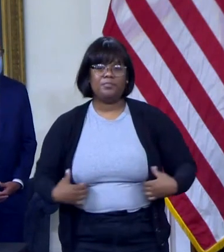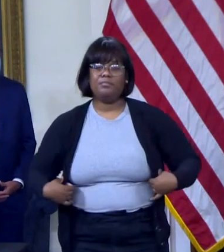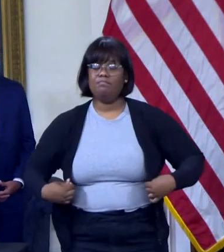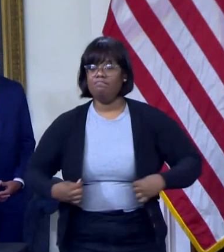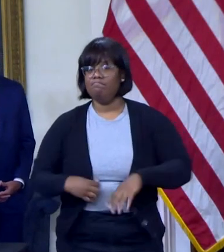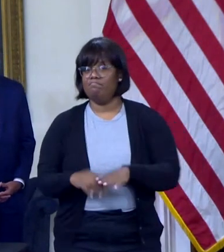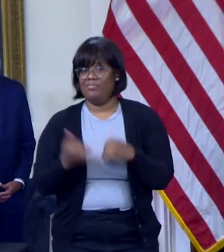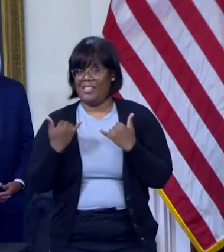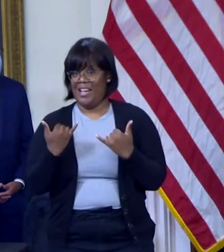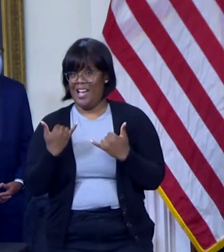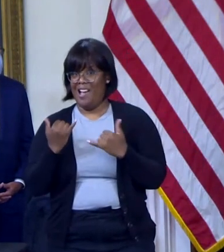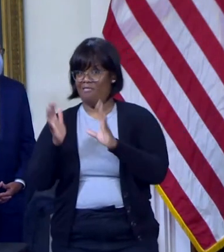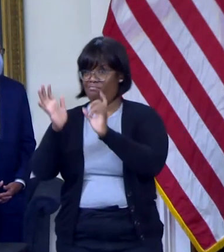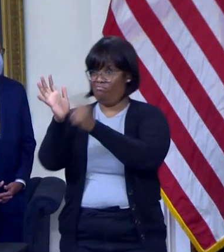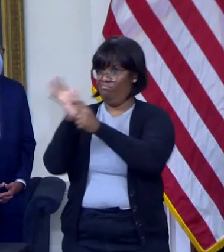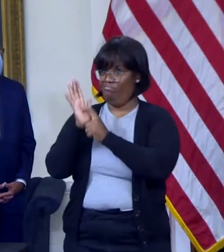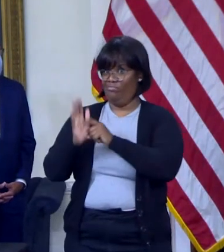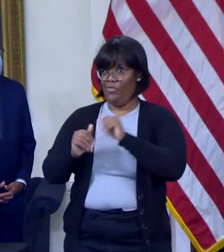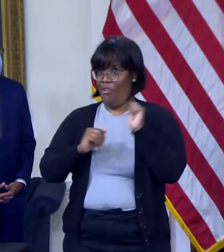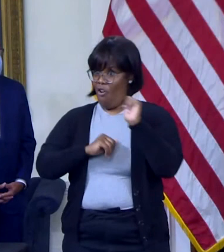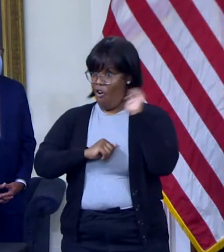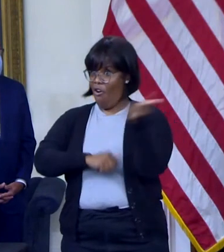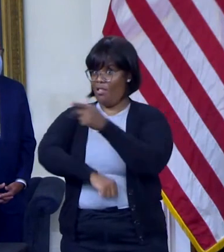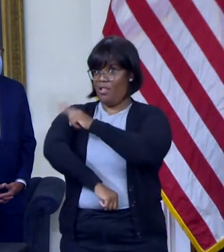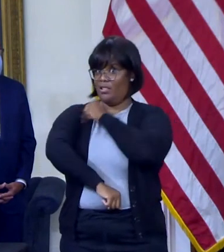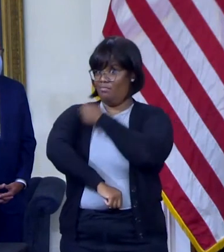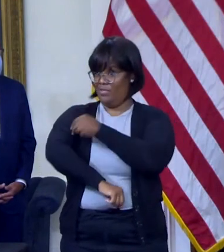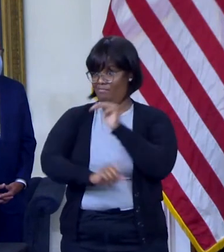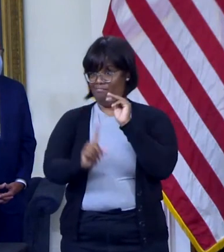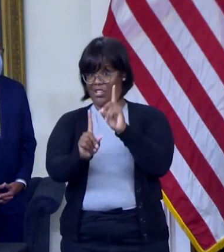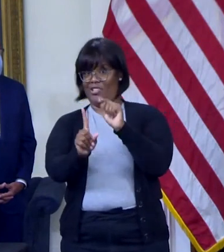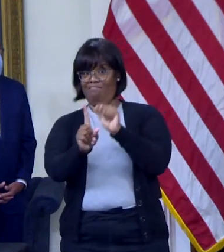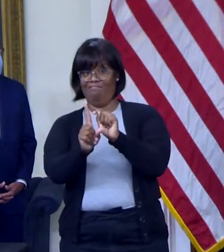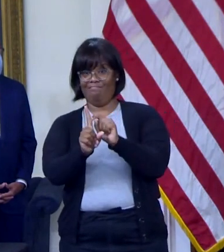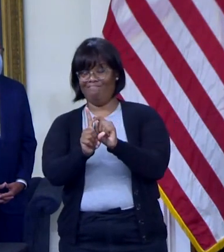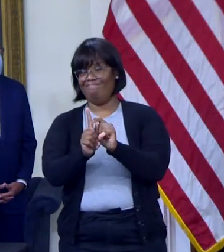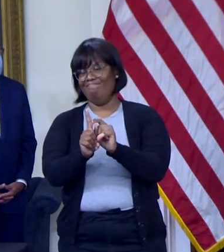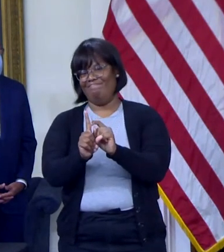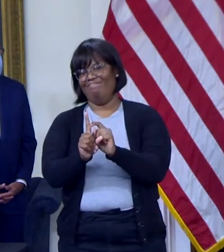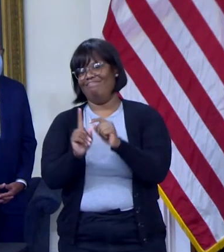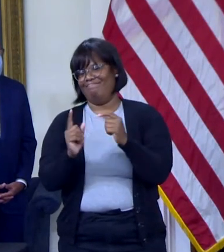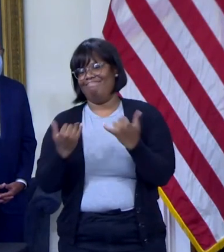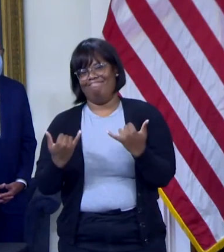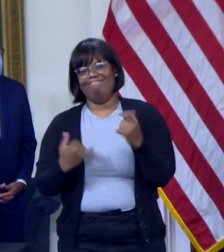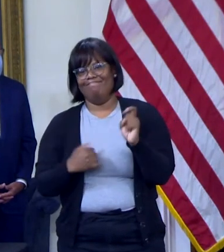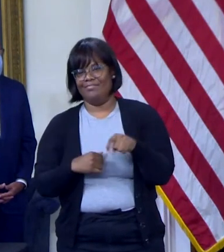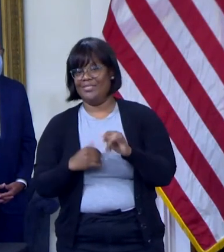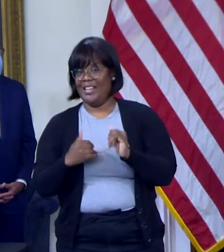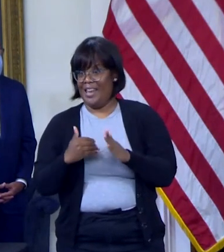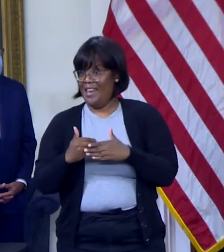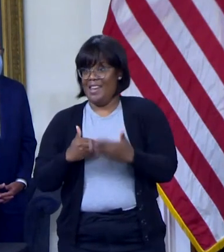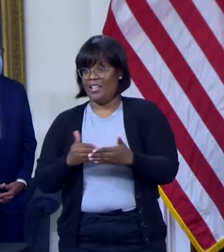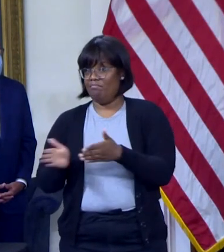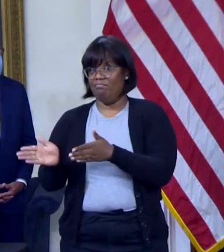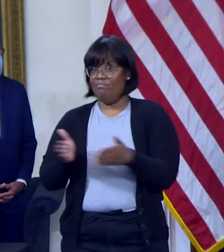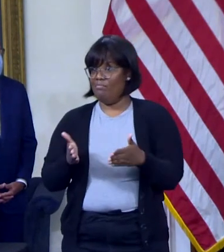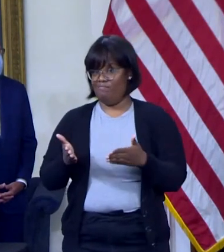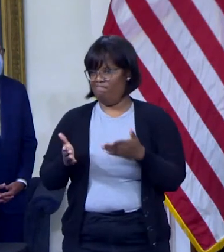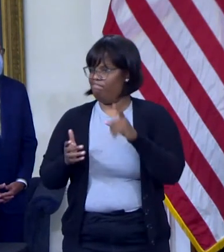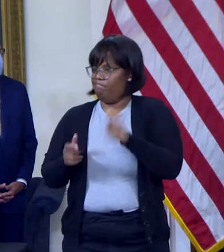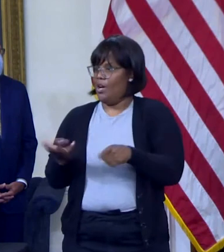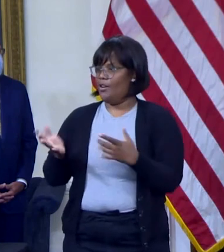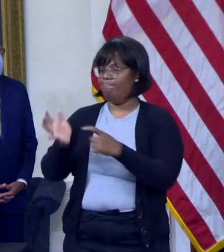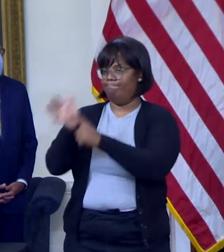entire hospital industry and to the healthcare industry overall, I think is another step that takes us as the state of